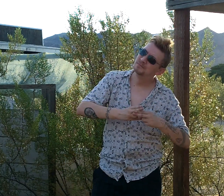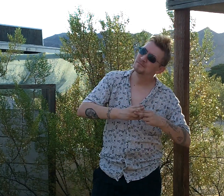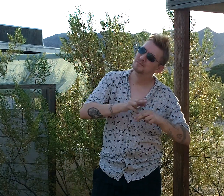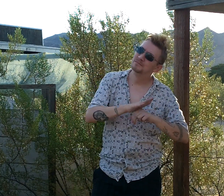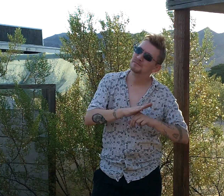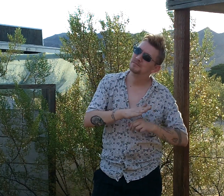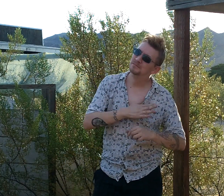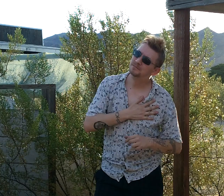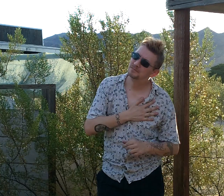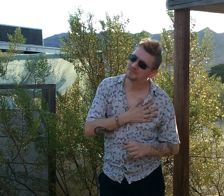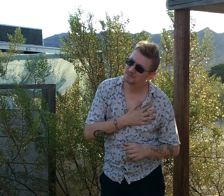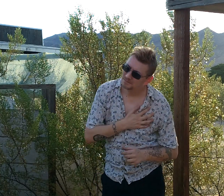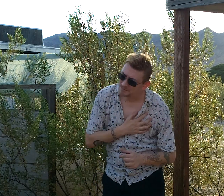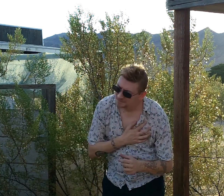all on my chain